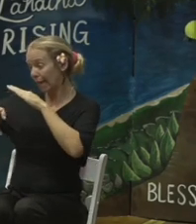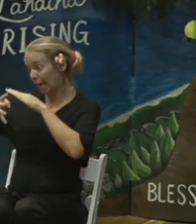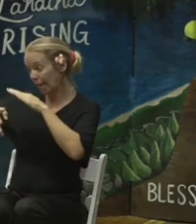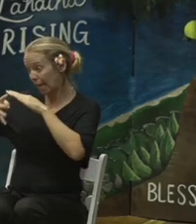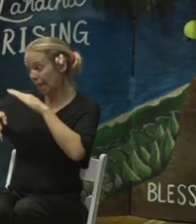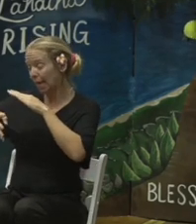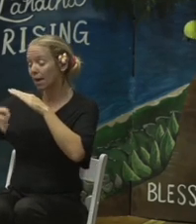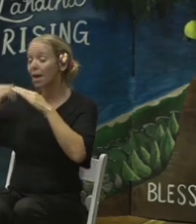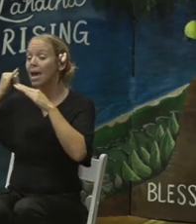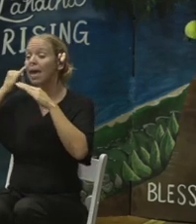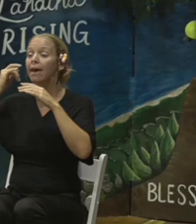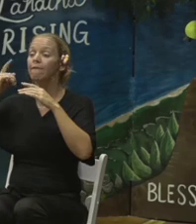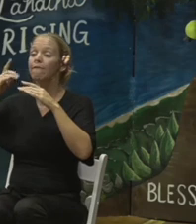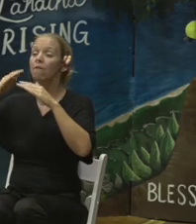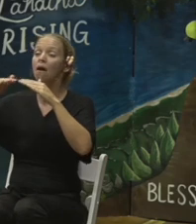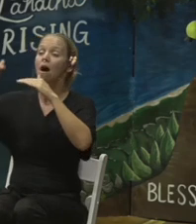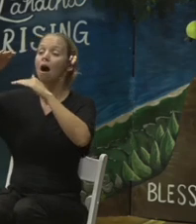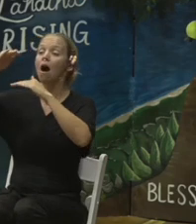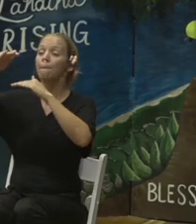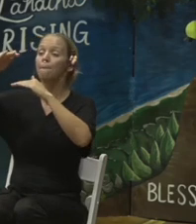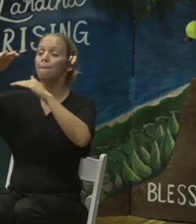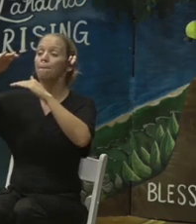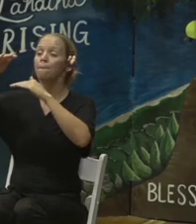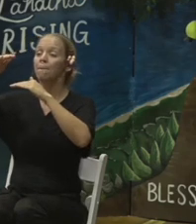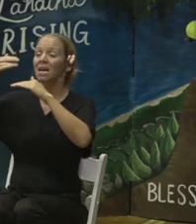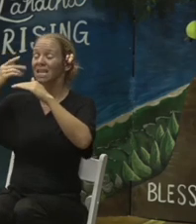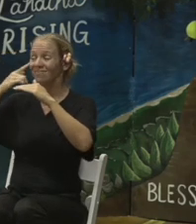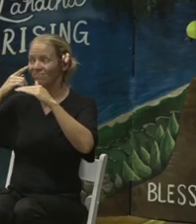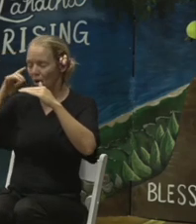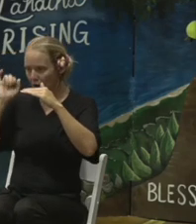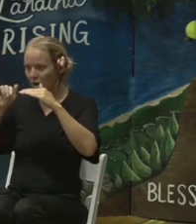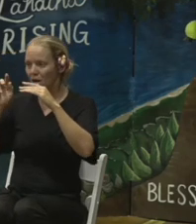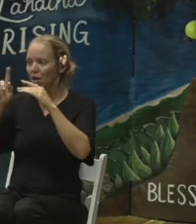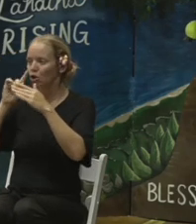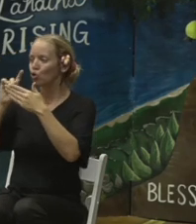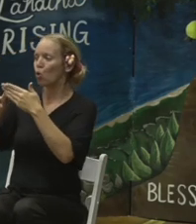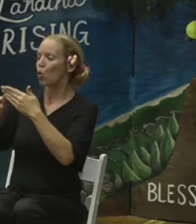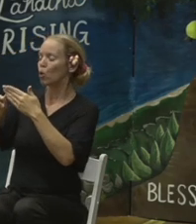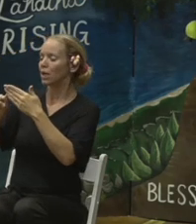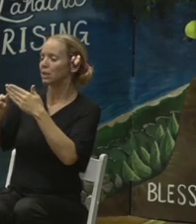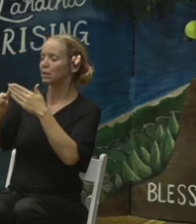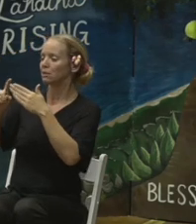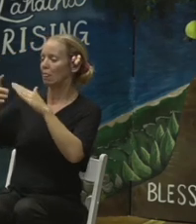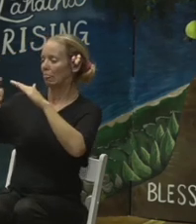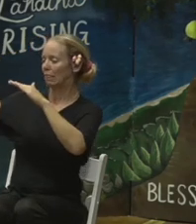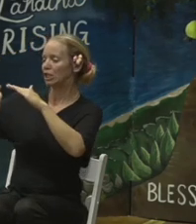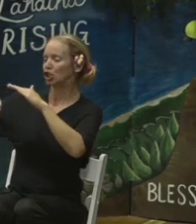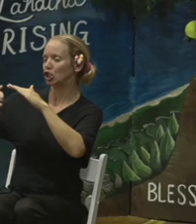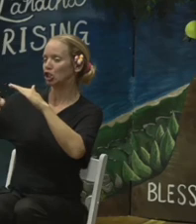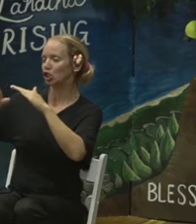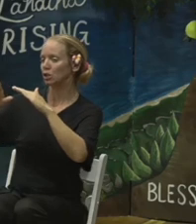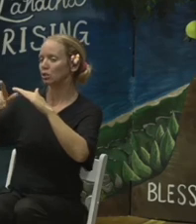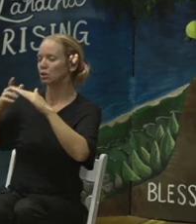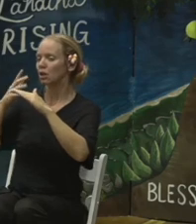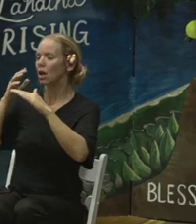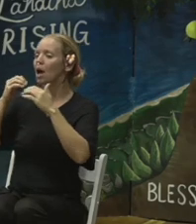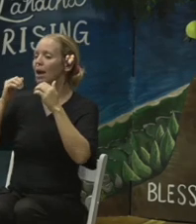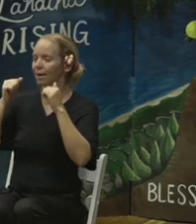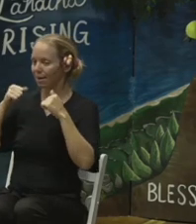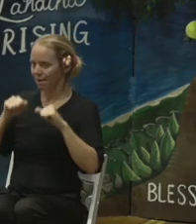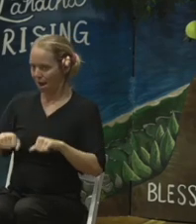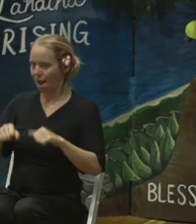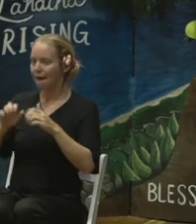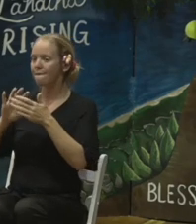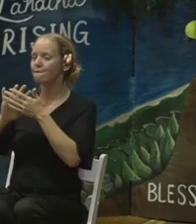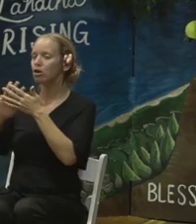in the upper layer, we have a way to pump it out, filter it, dispose of it properly. There's a secondary layer